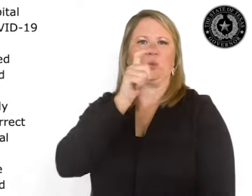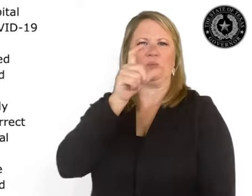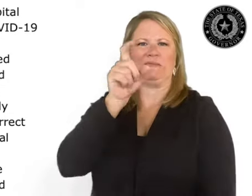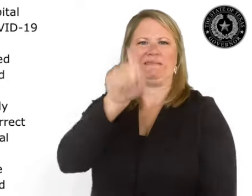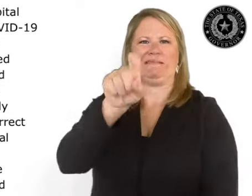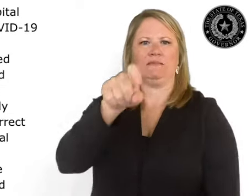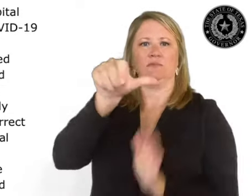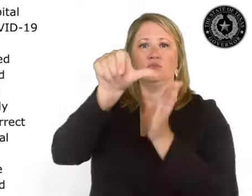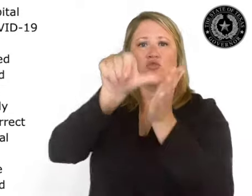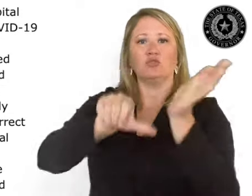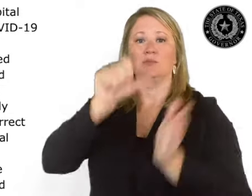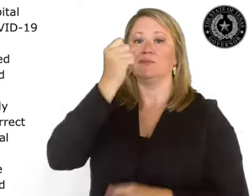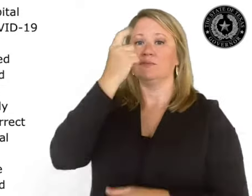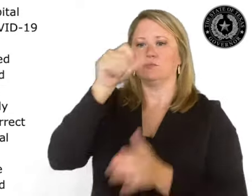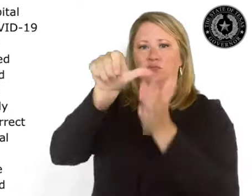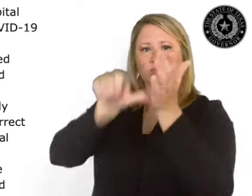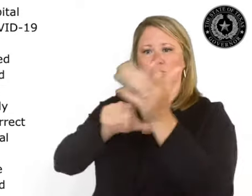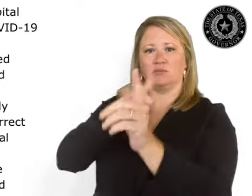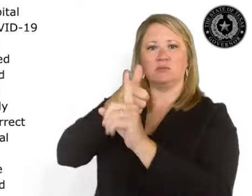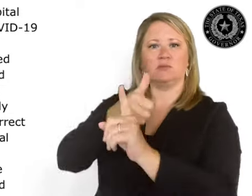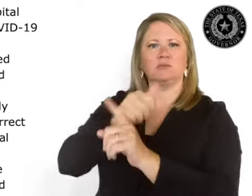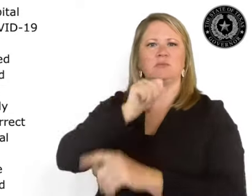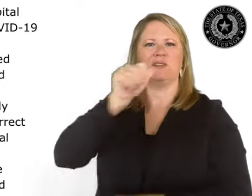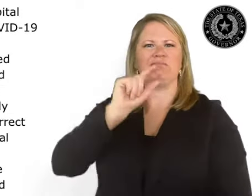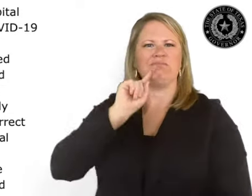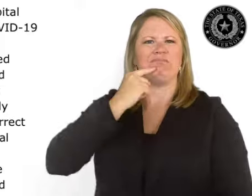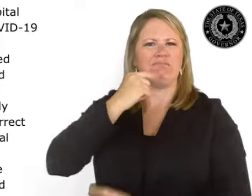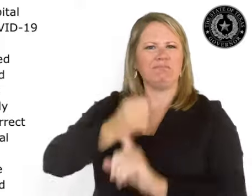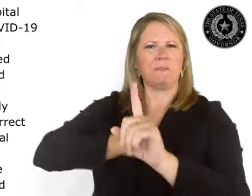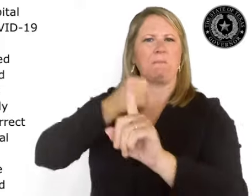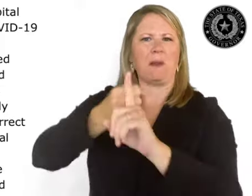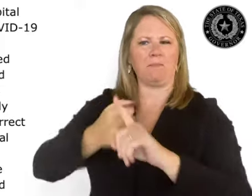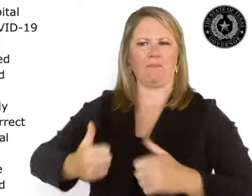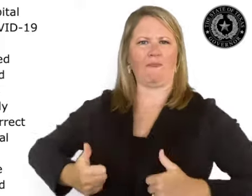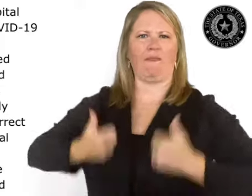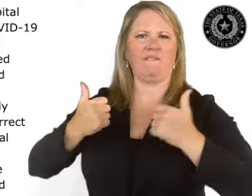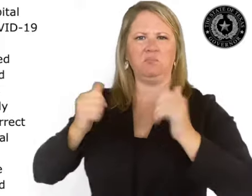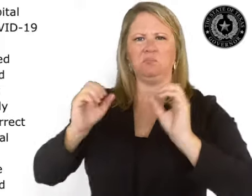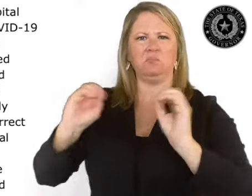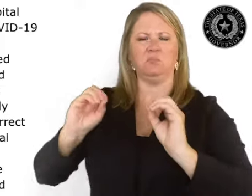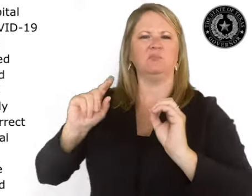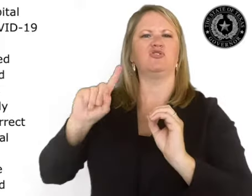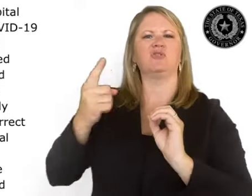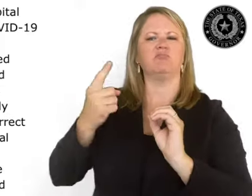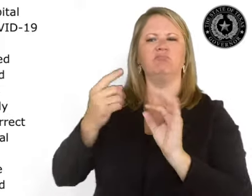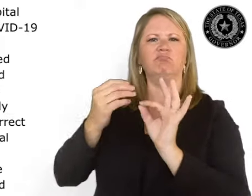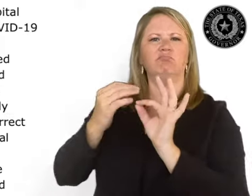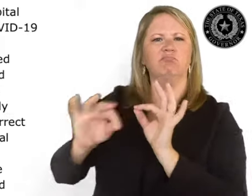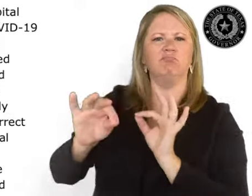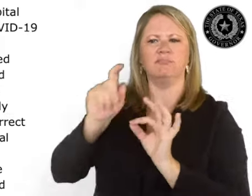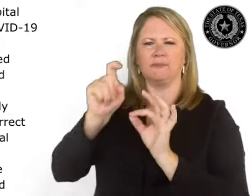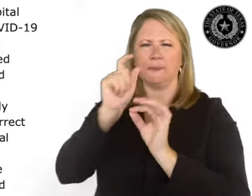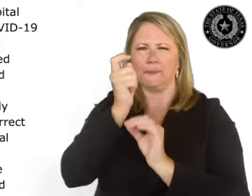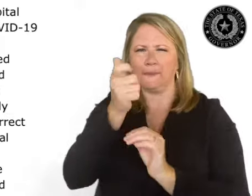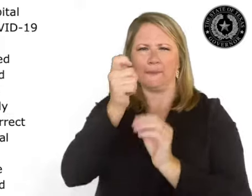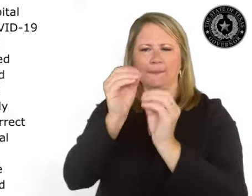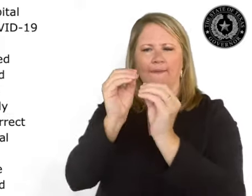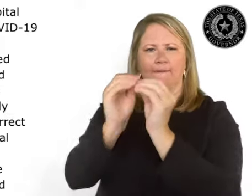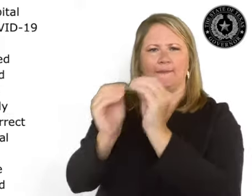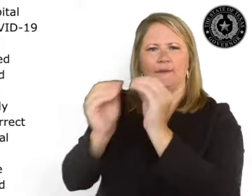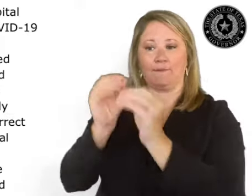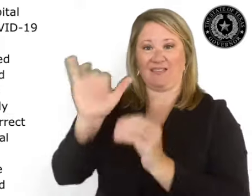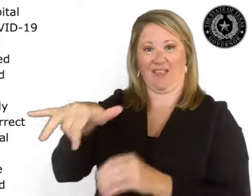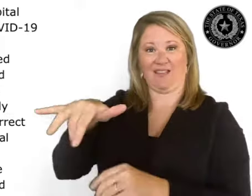hospital capacity for COVID-19 patients can be overly diminished by surgeries and procedures that are not